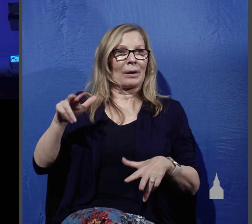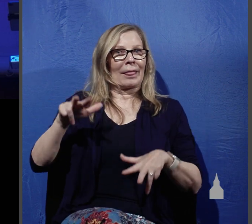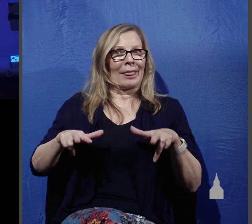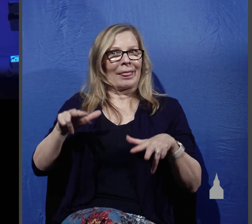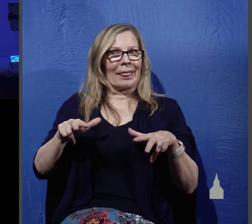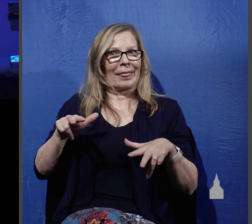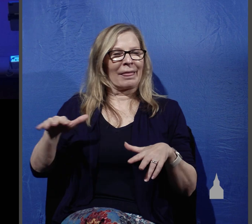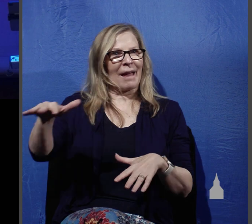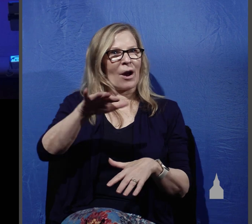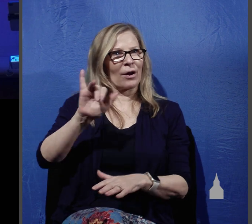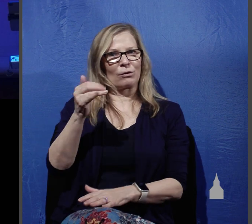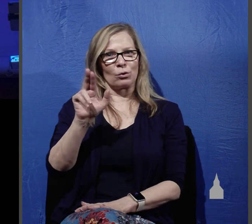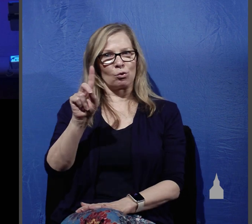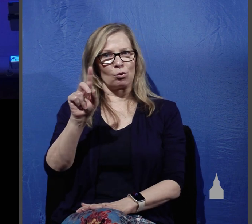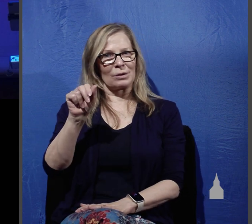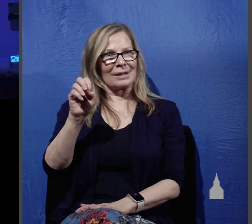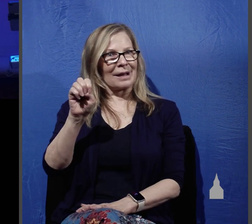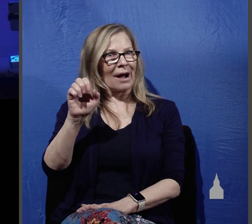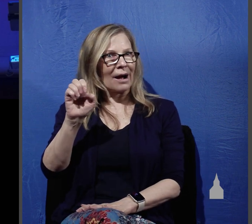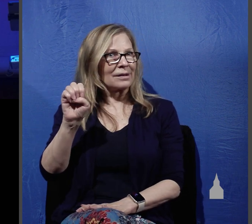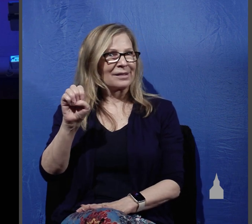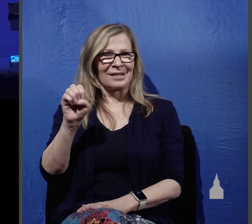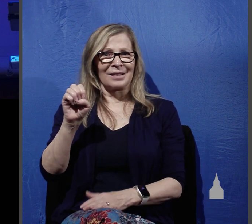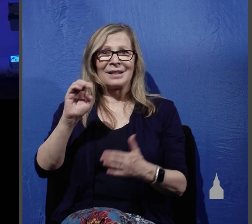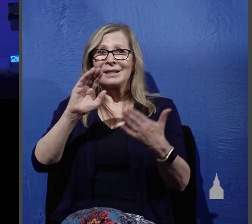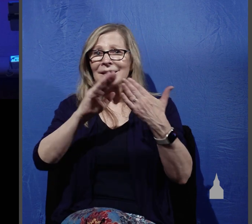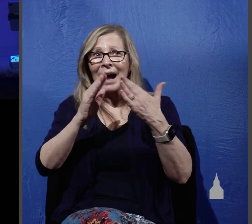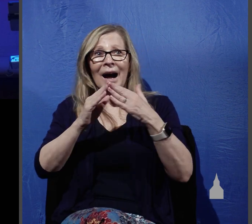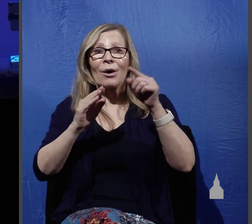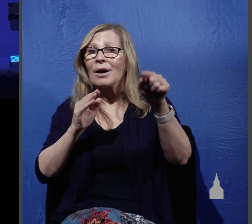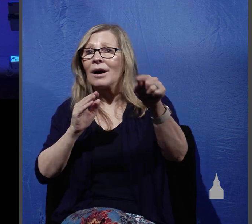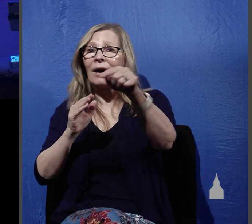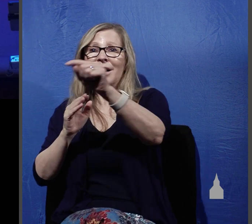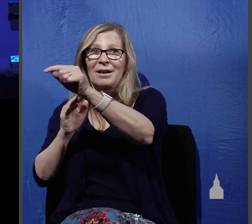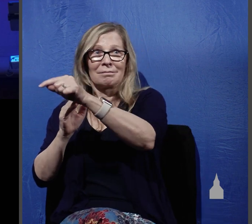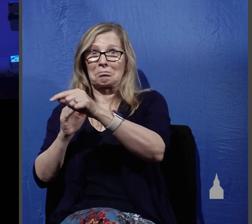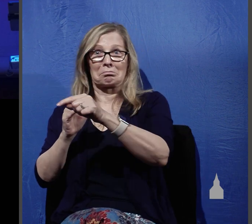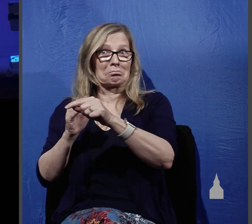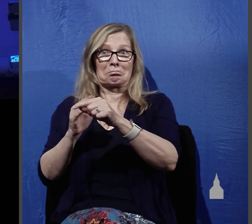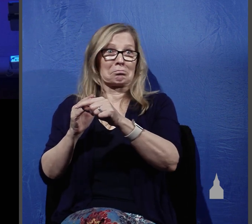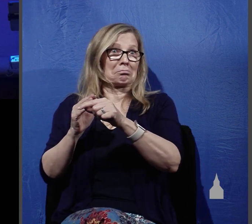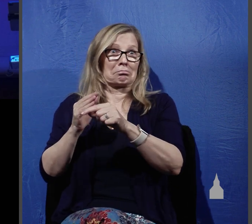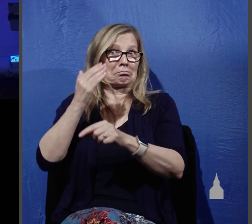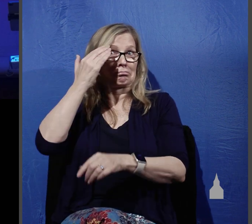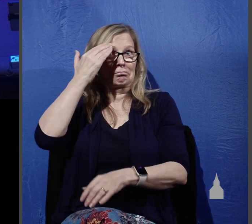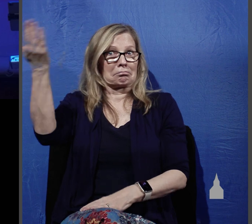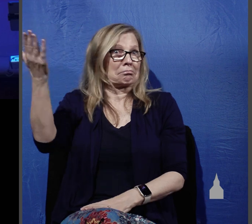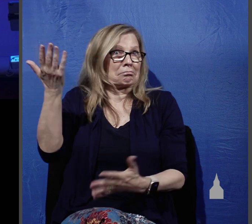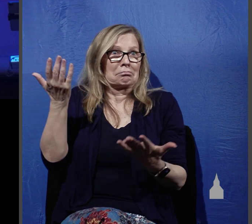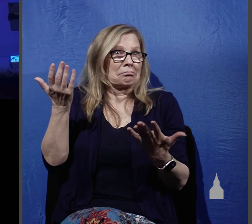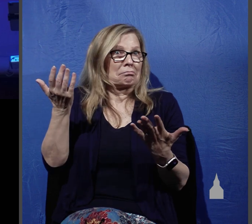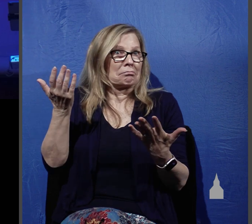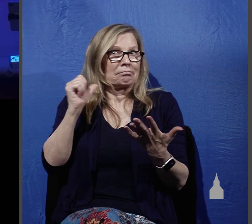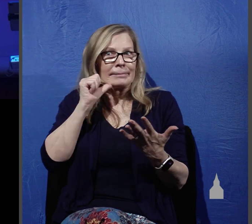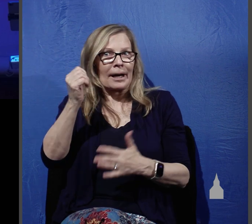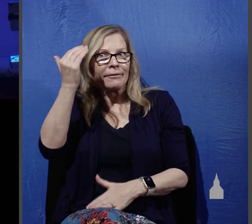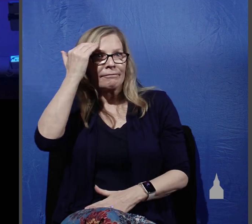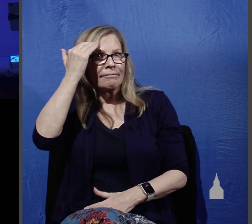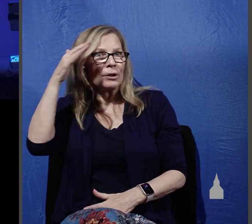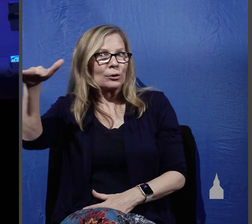Judea and surrounding areas in towns and villages that were unknown to them, that were unfamiliar to